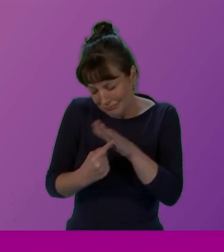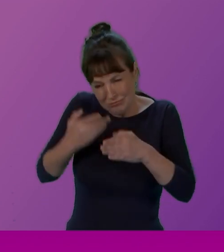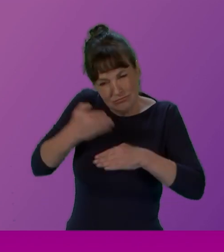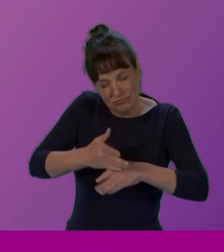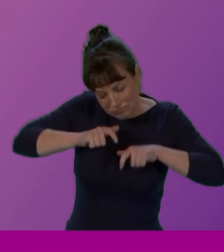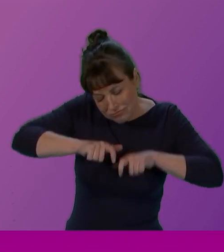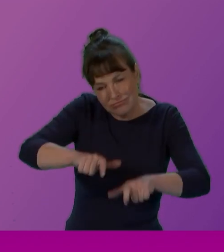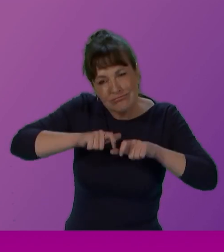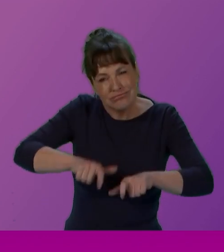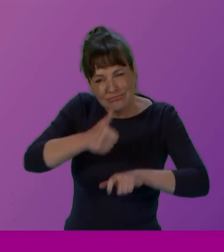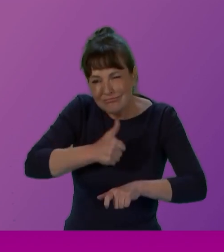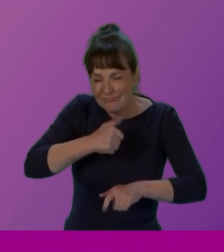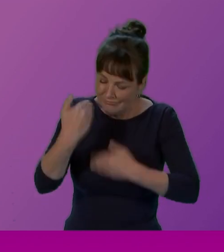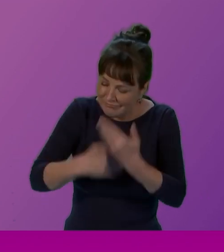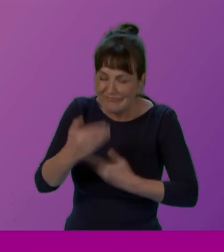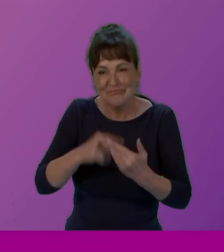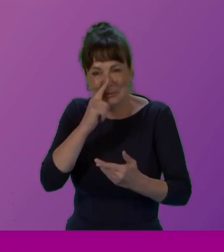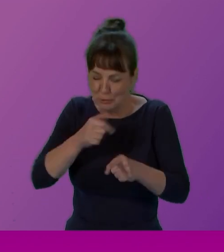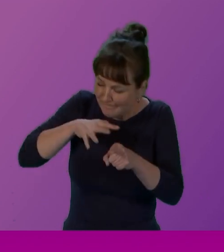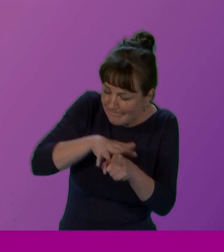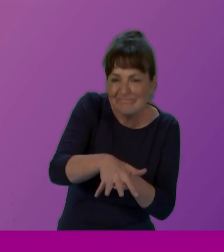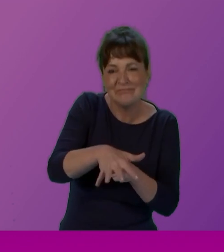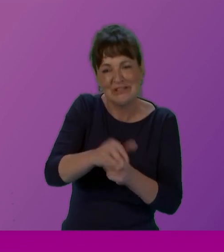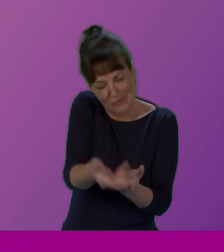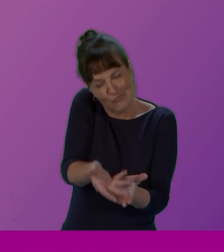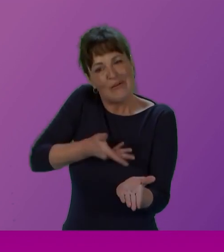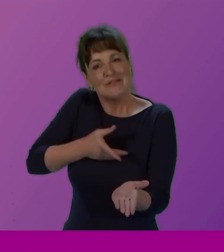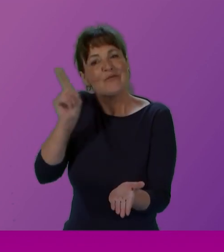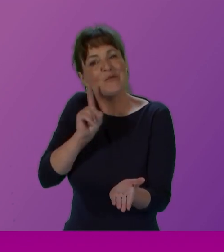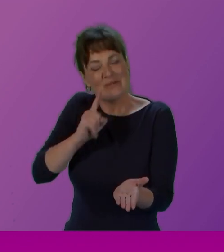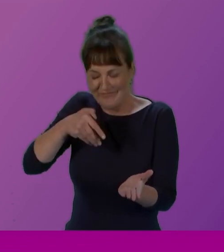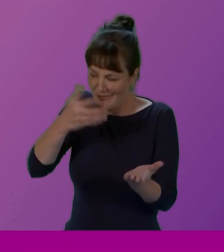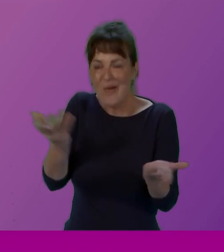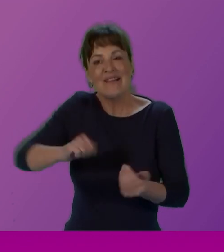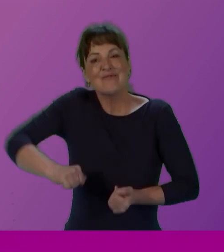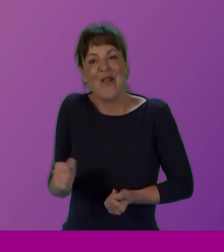continue to do in furthering the influence and rights of women in Scotland.